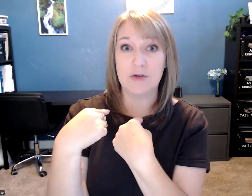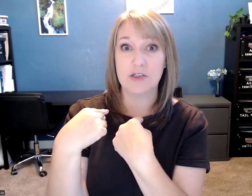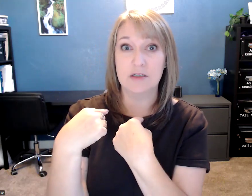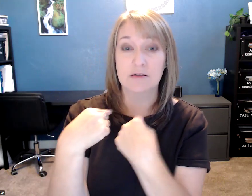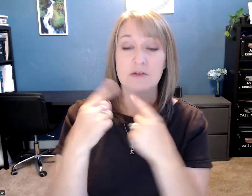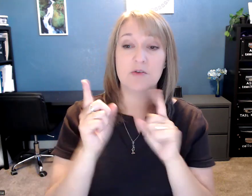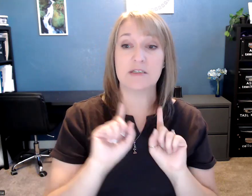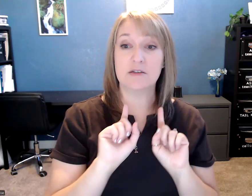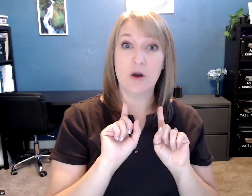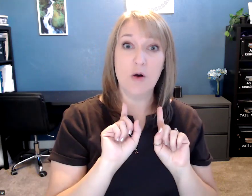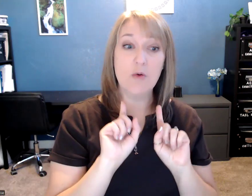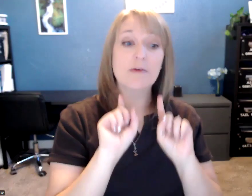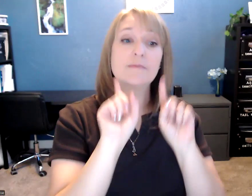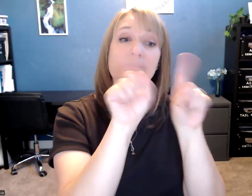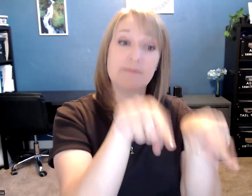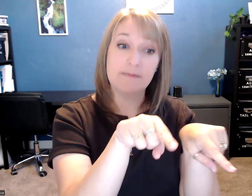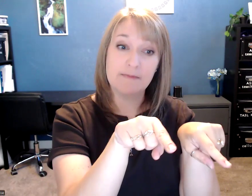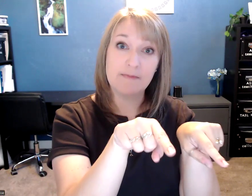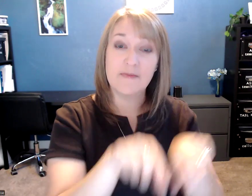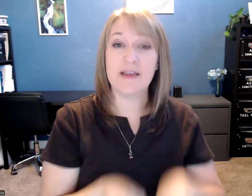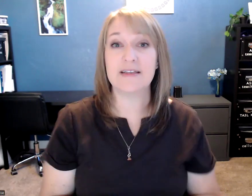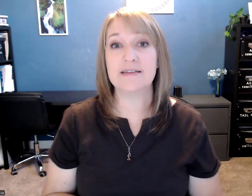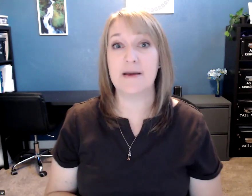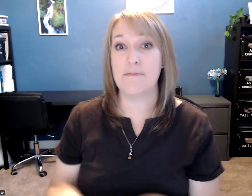direction. This is go. And this is come.